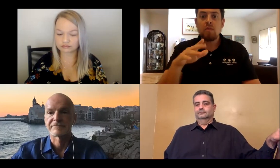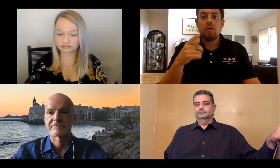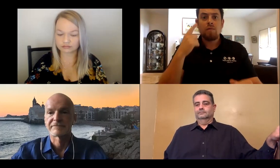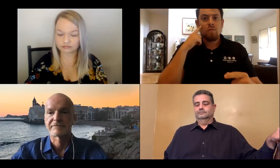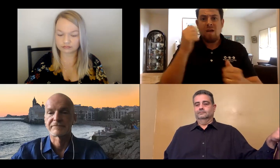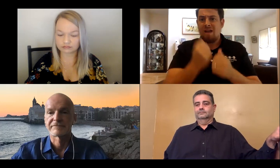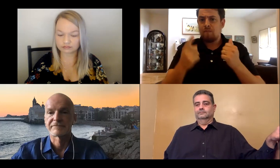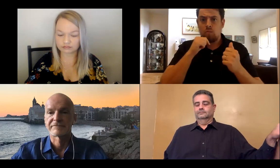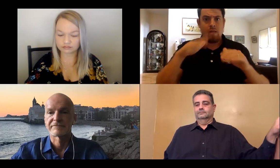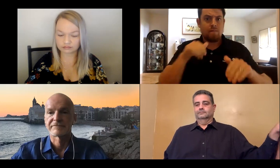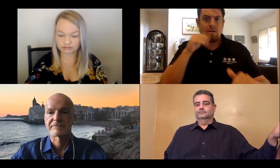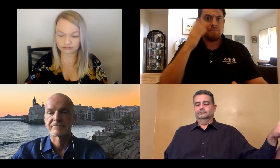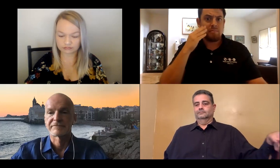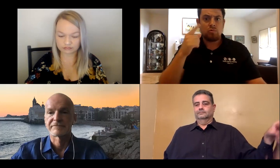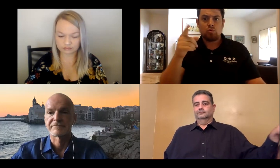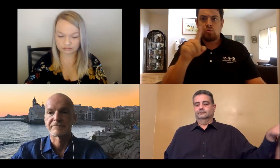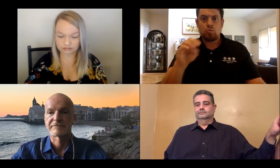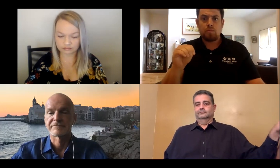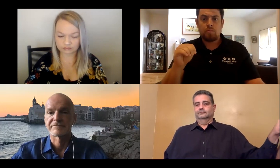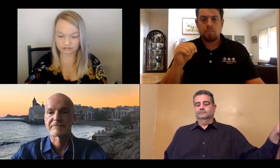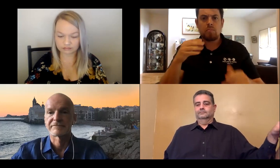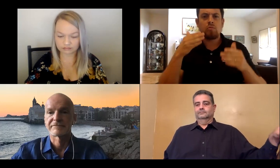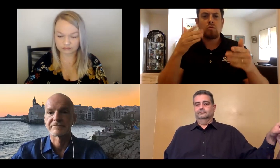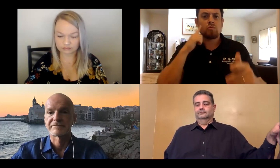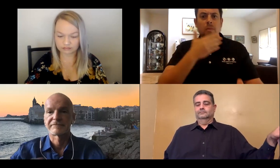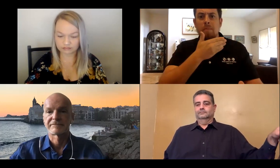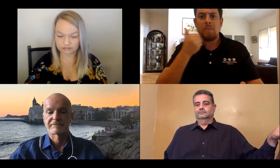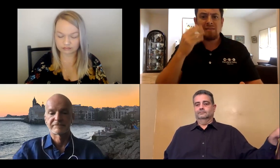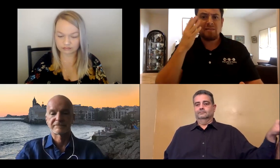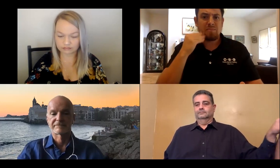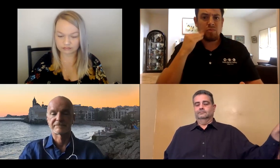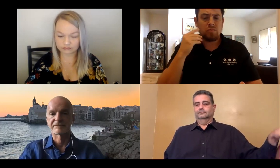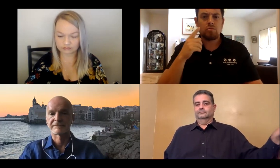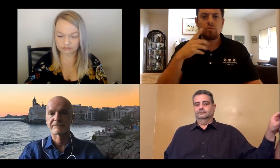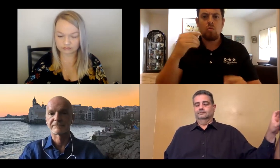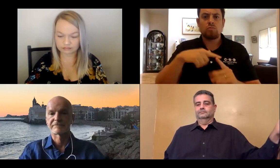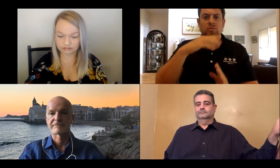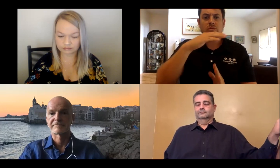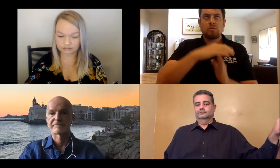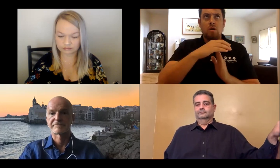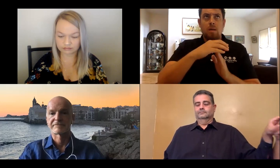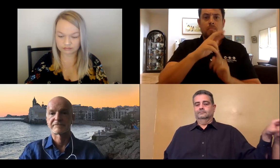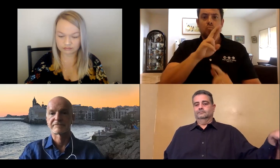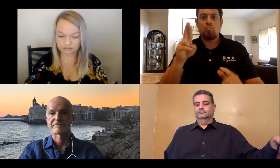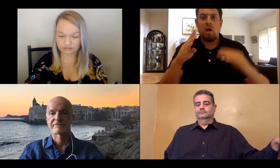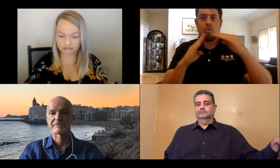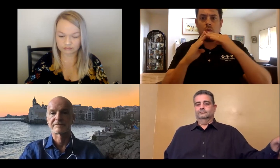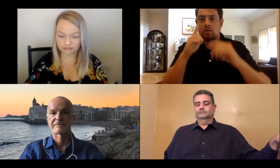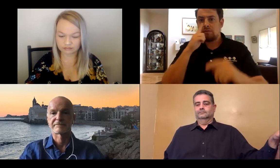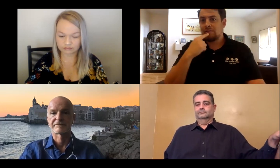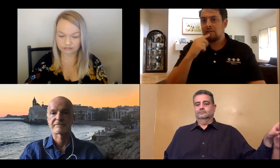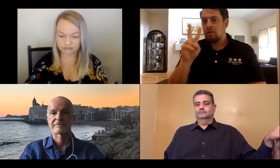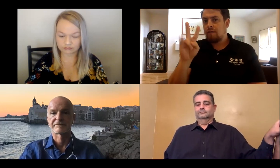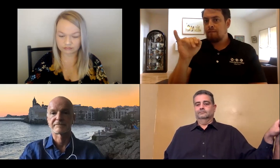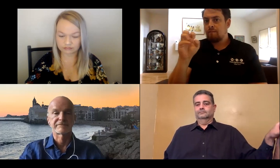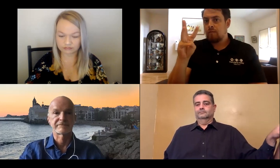So I guess I'll started on logistics now. Some of you may not be familiar with zoom in order to have